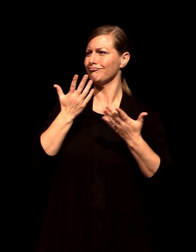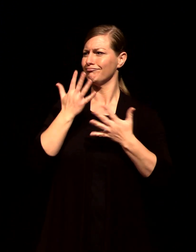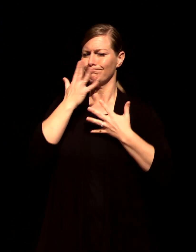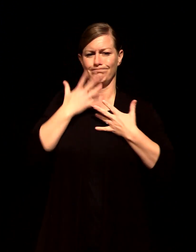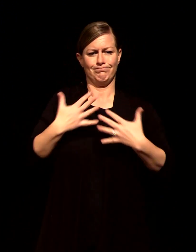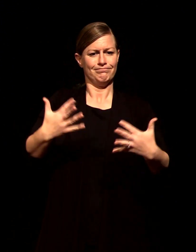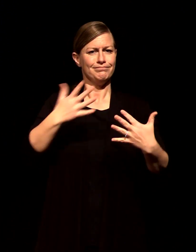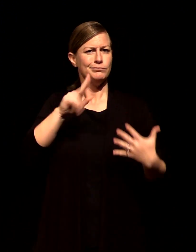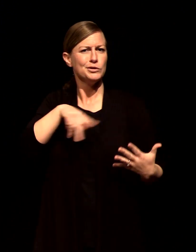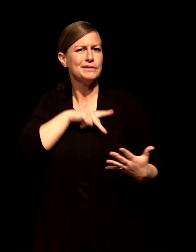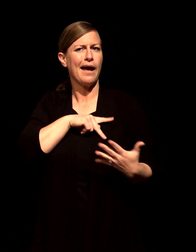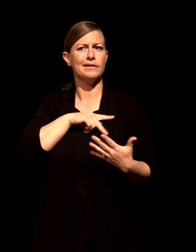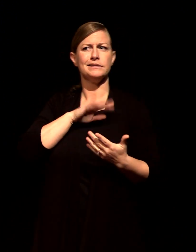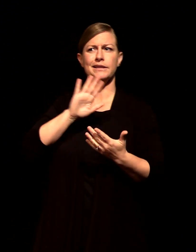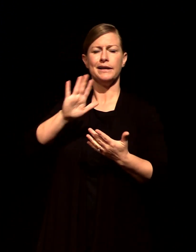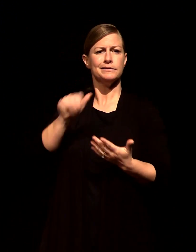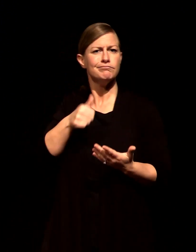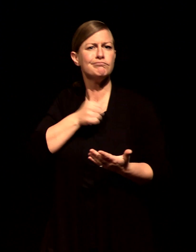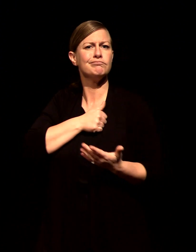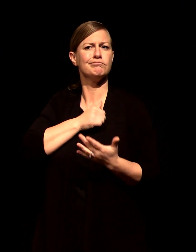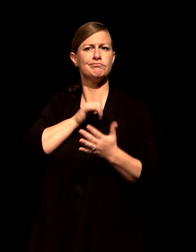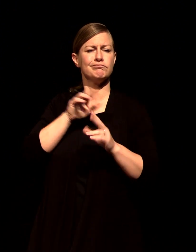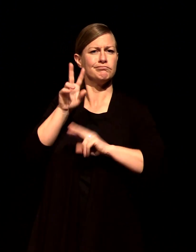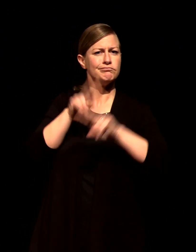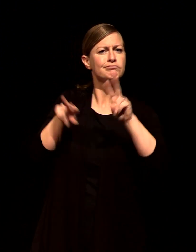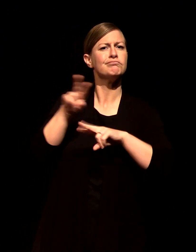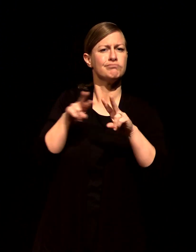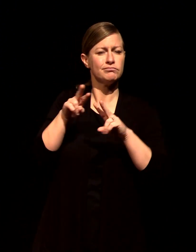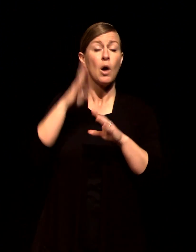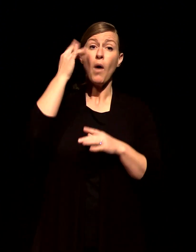and I think as we see in our mental images Jesus is either